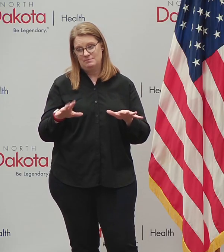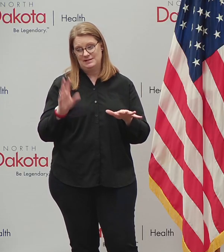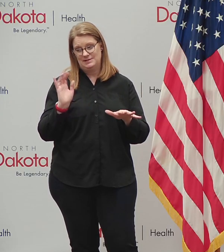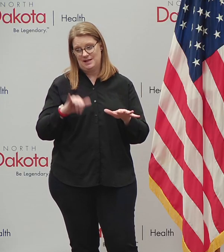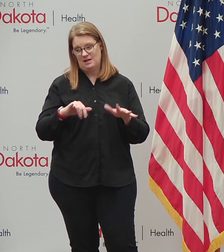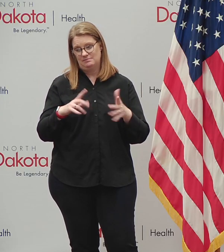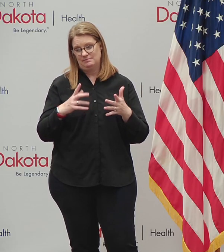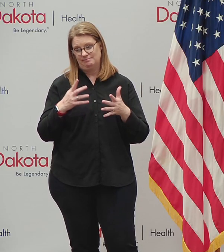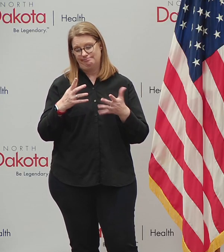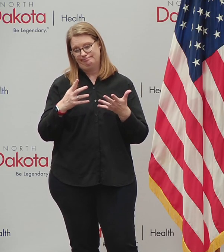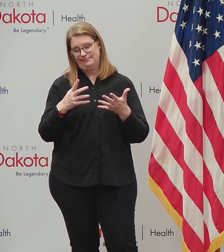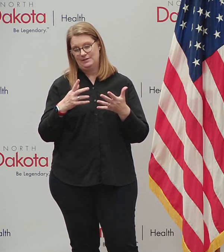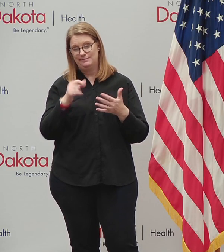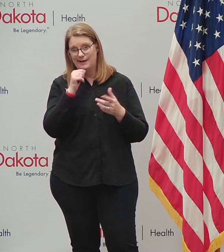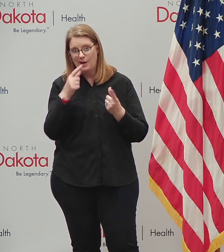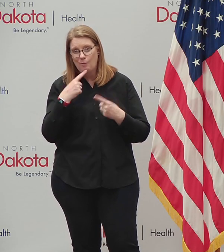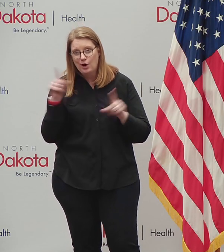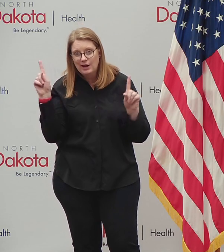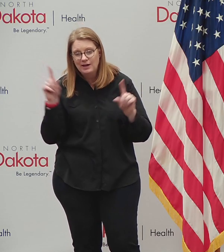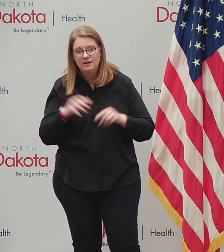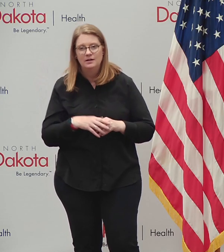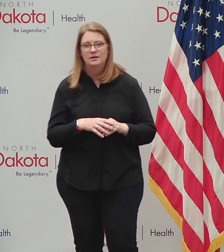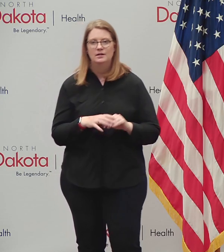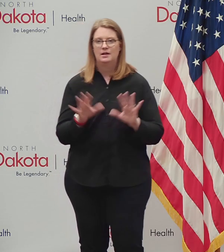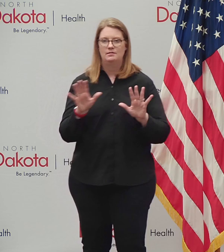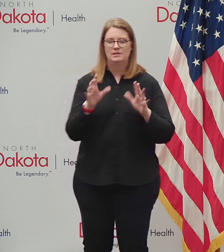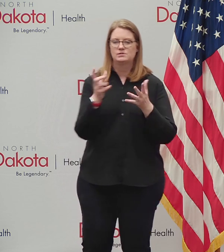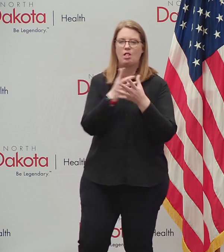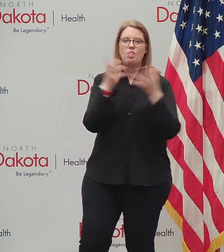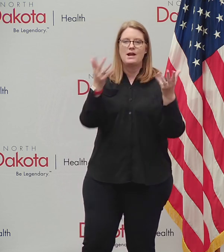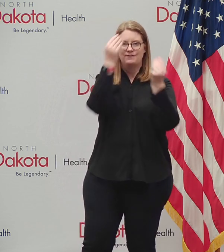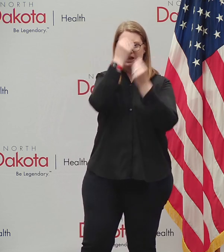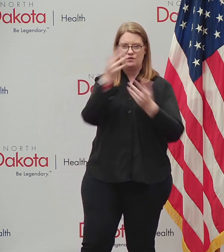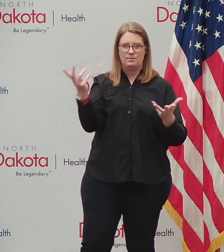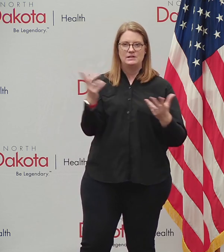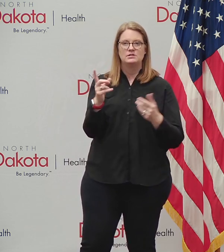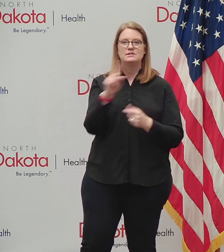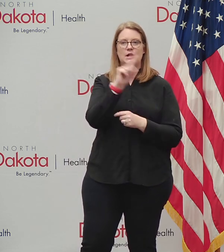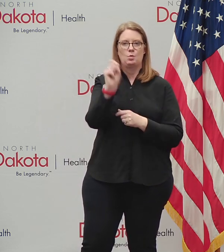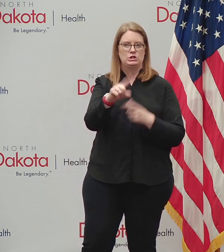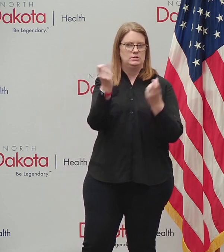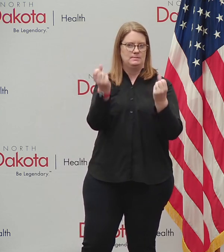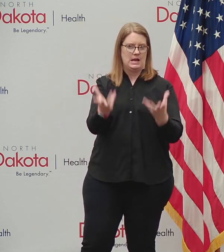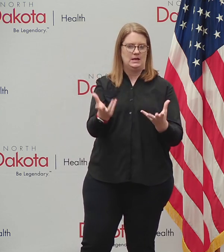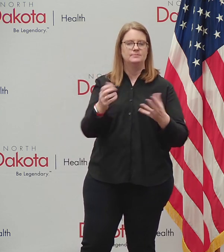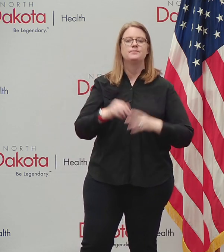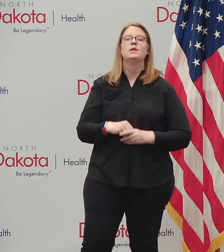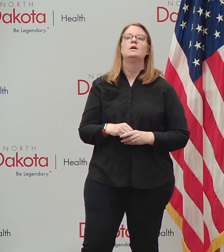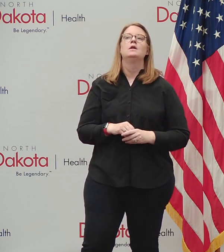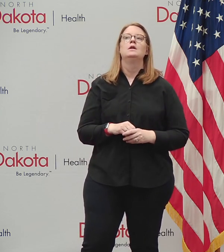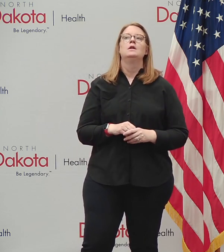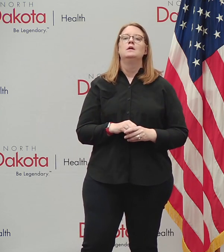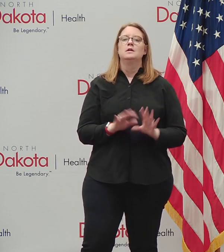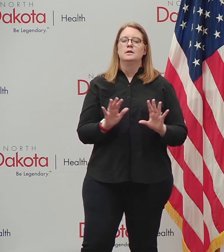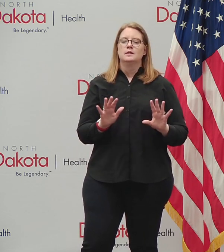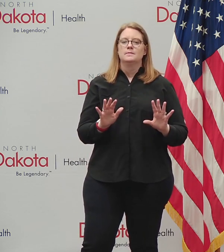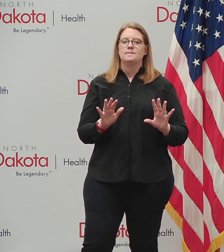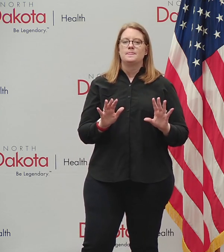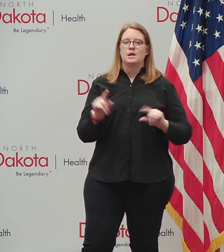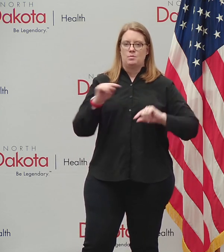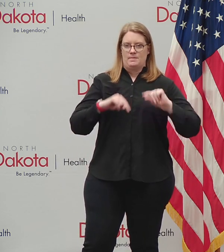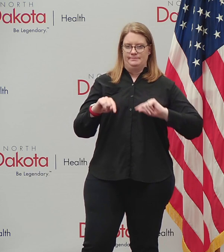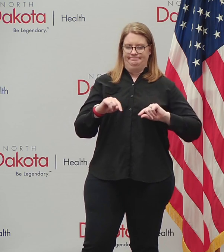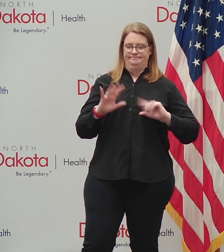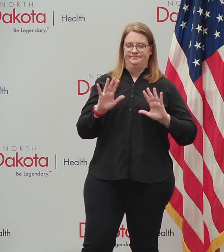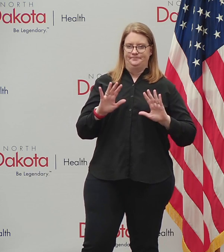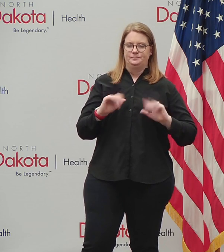Well, it's a, there, there's a lot to unpack in there and there was multiple questions in there. Uh, and I would say the, uh, uh, the